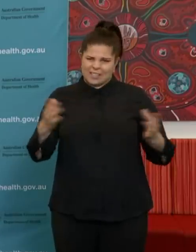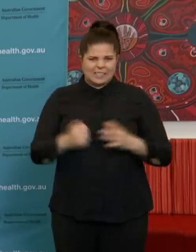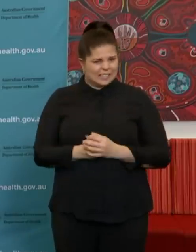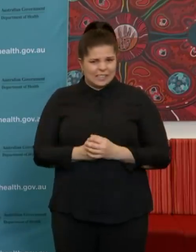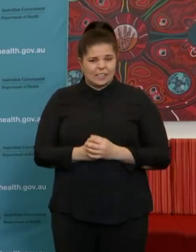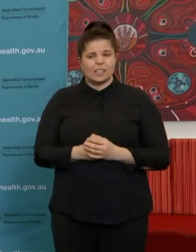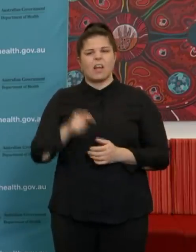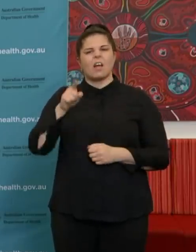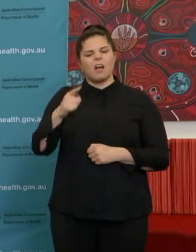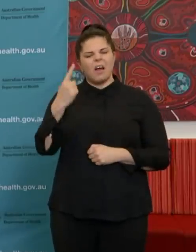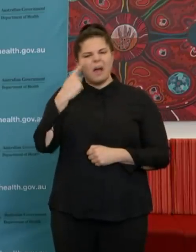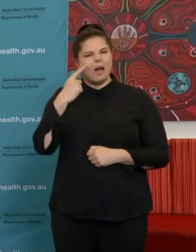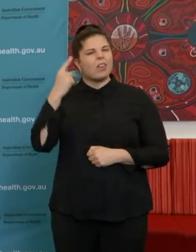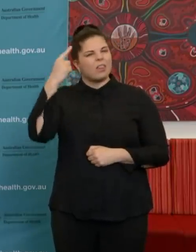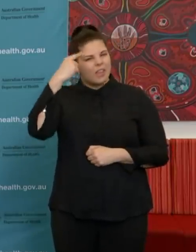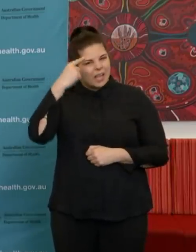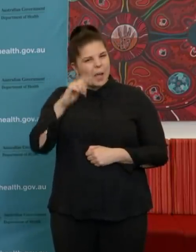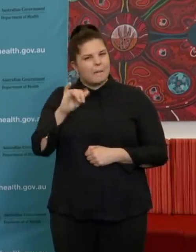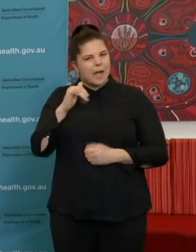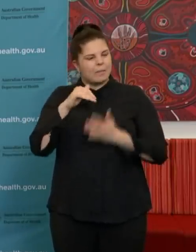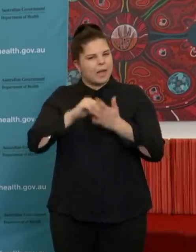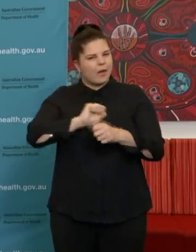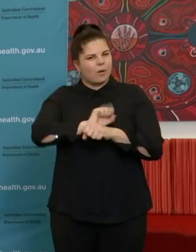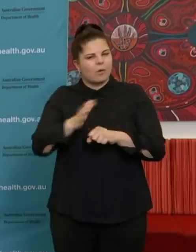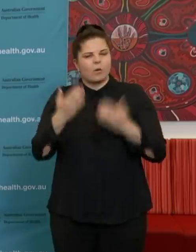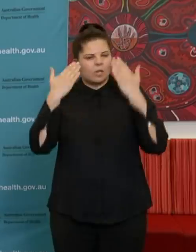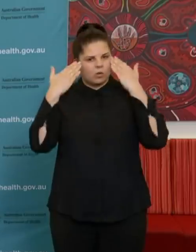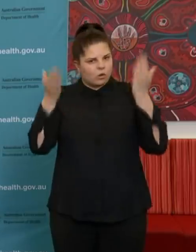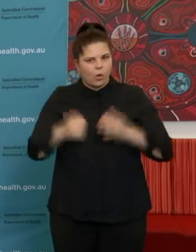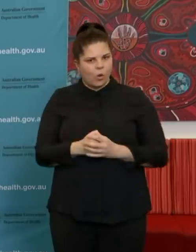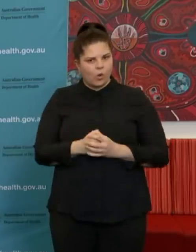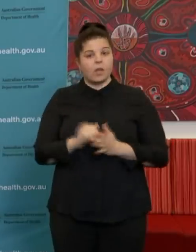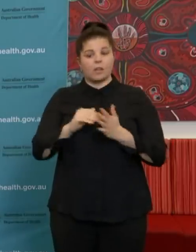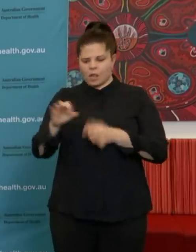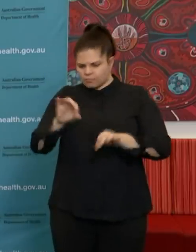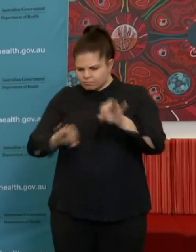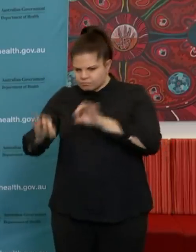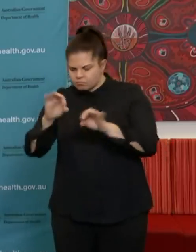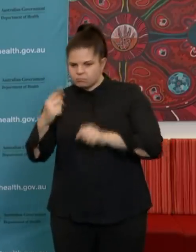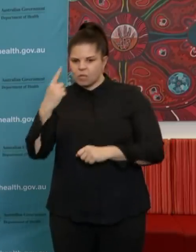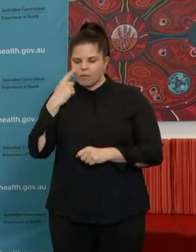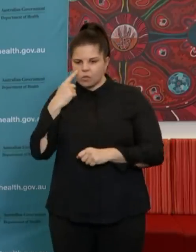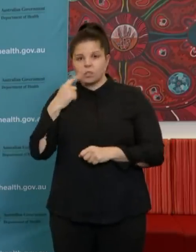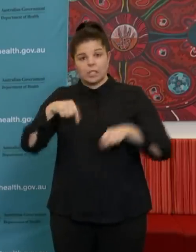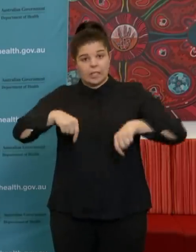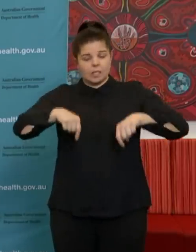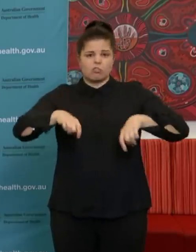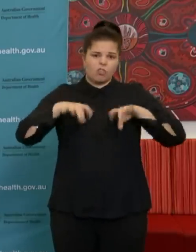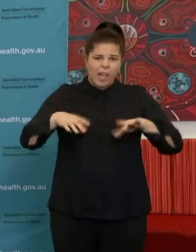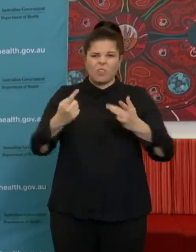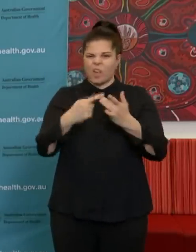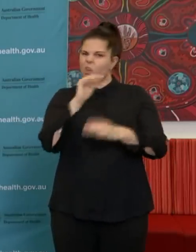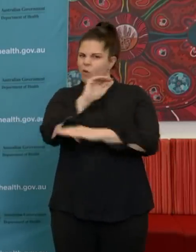moment it's an experimental drug and there are some clinical trials that have started in Australia and elsewhere